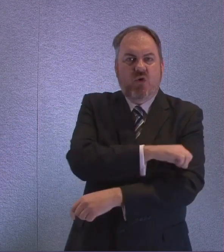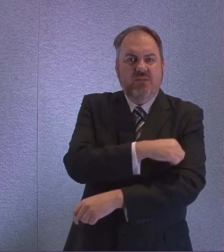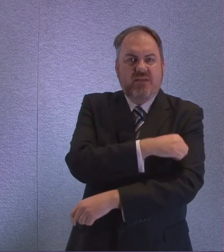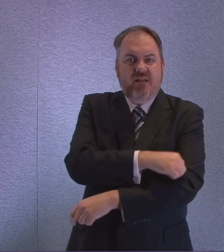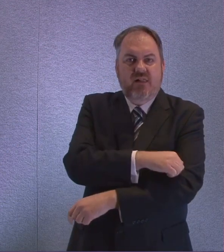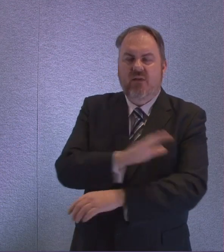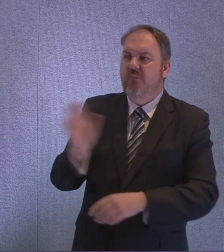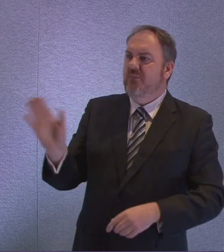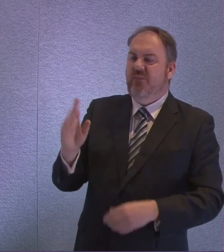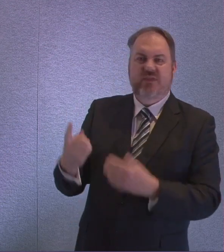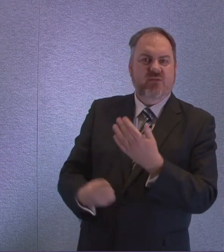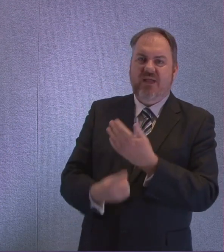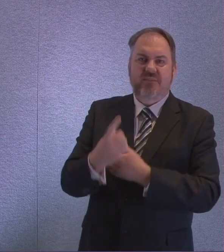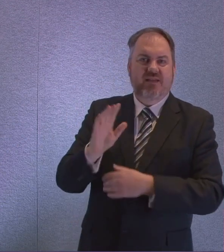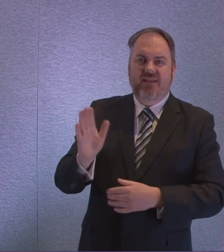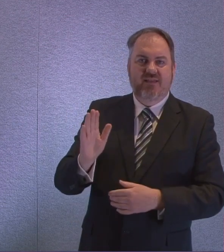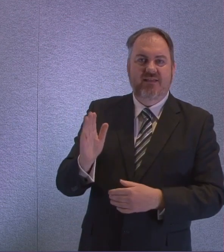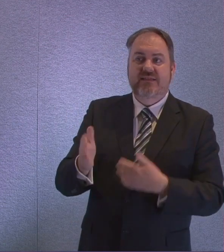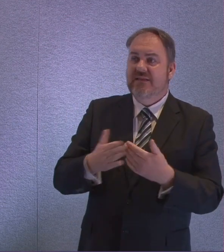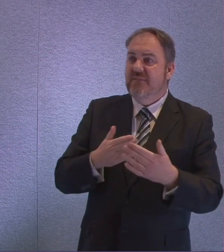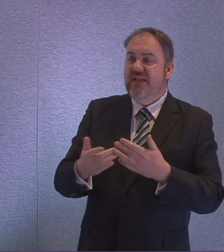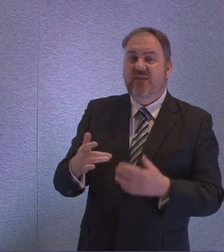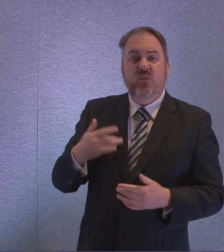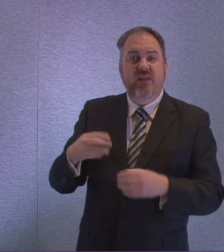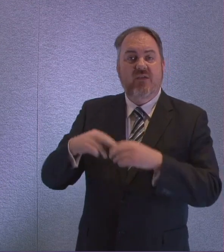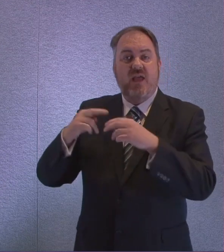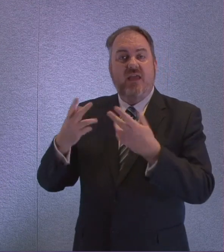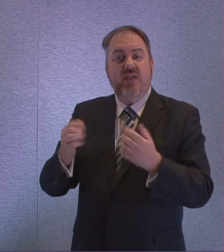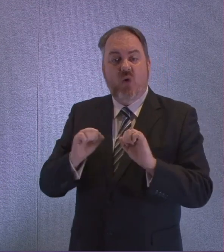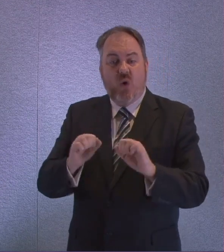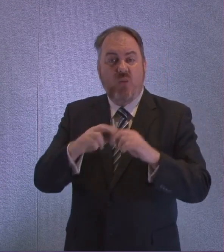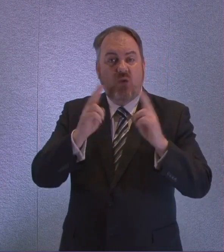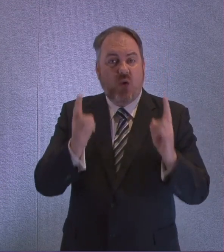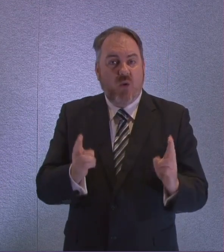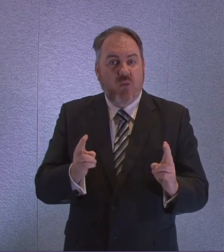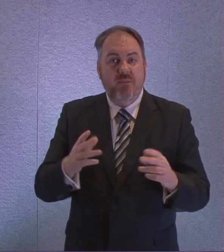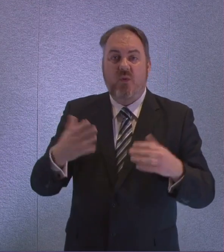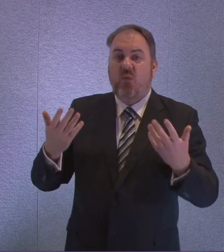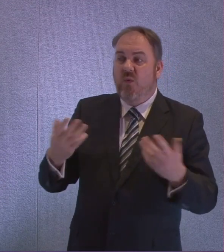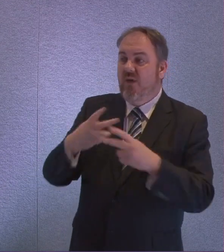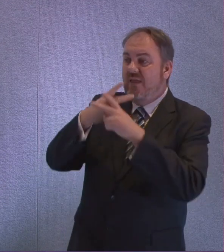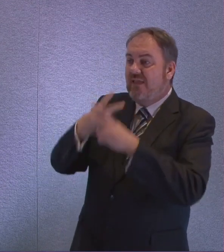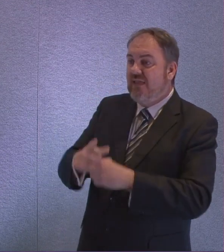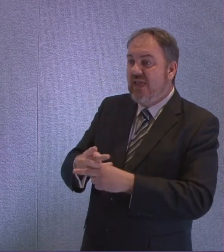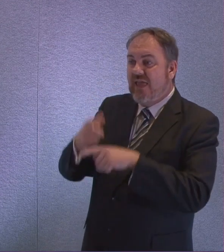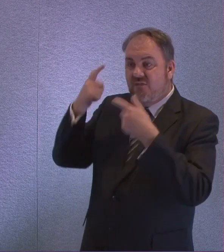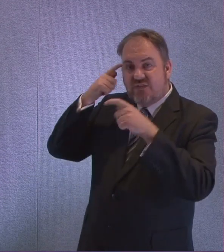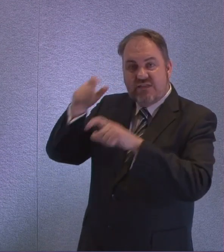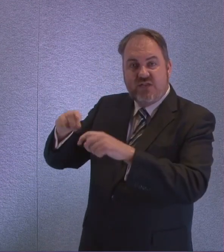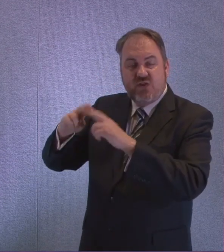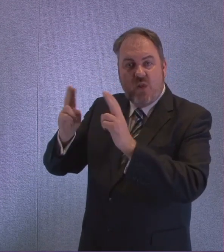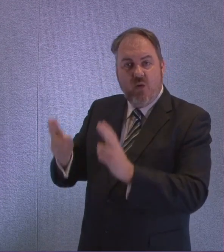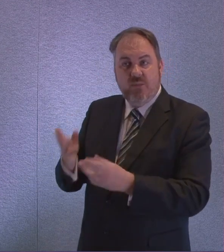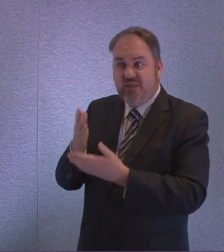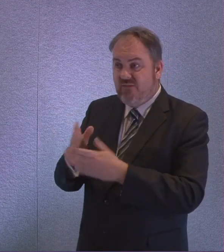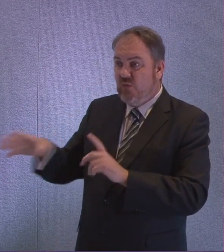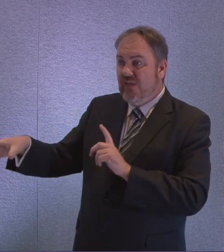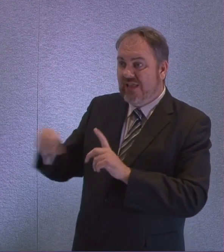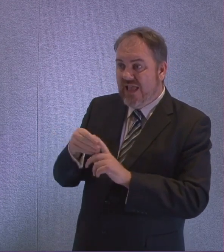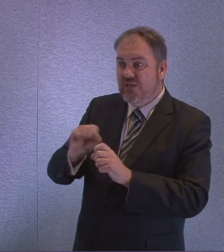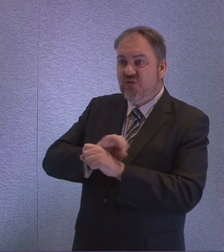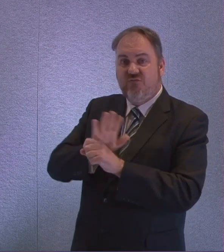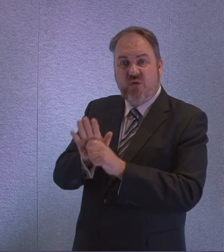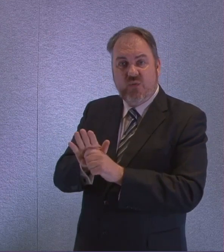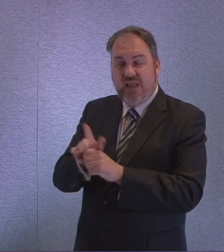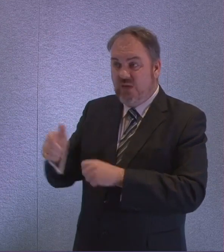of any age no matter where they're living if that means being in hospital that's where they should be it will often be the case for an older person that the best